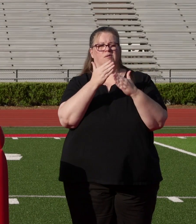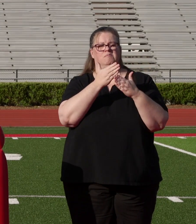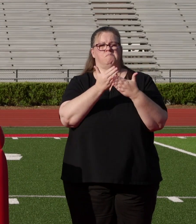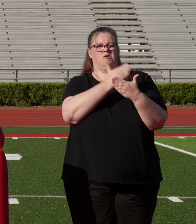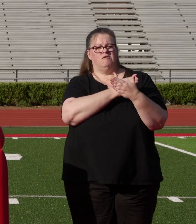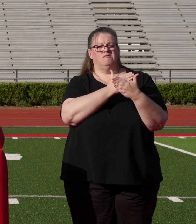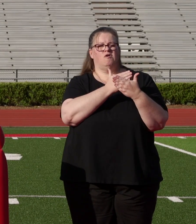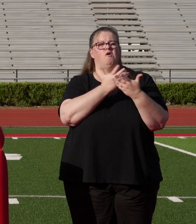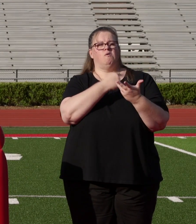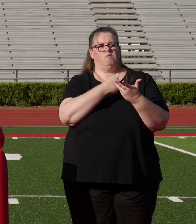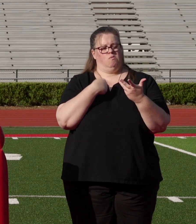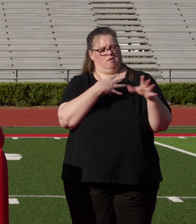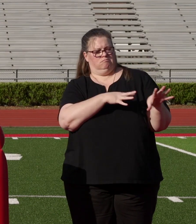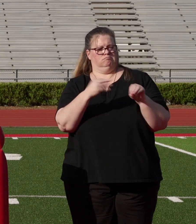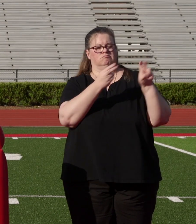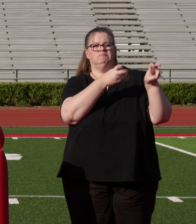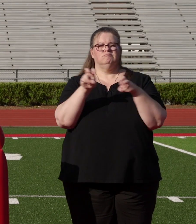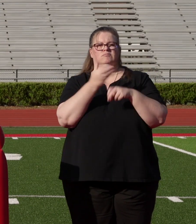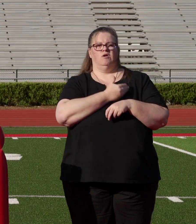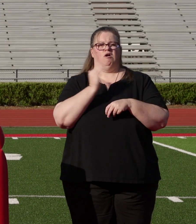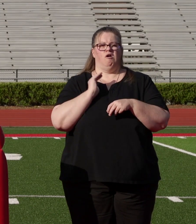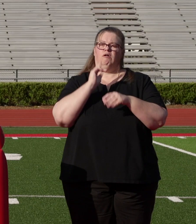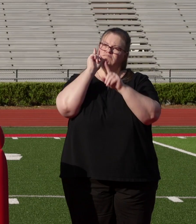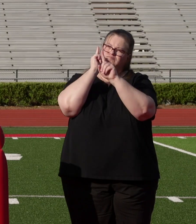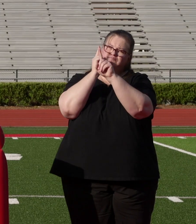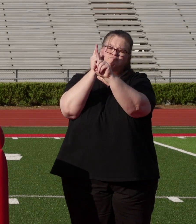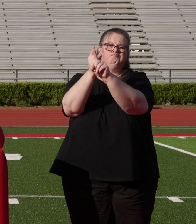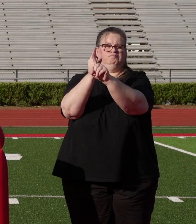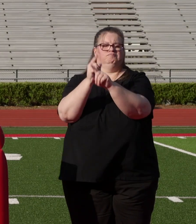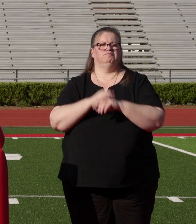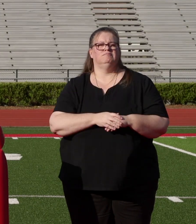parting ways and transitioning to pursue our own individual aspirations.